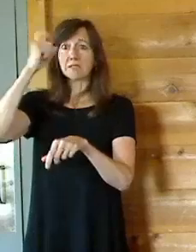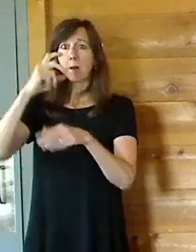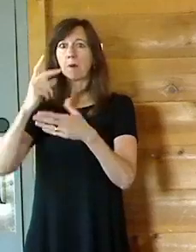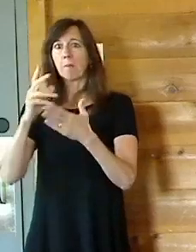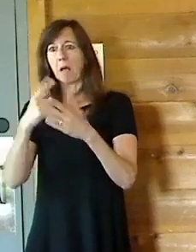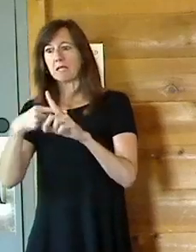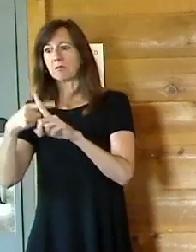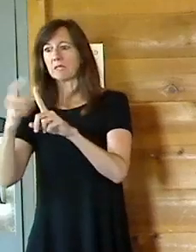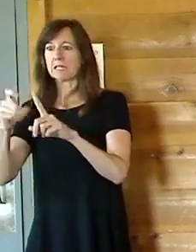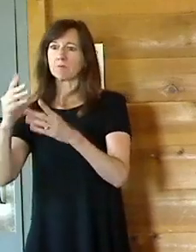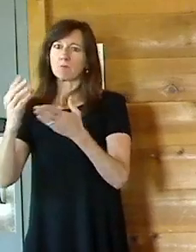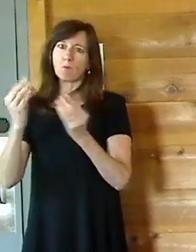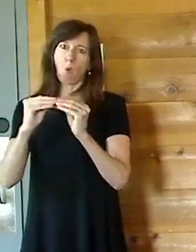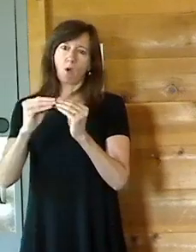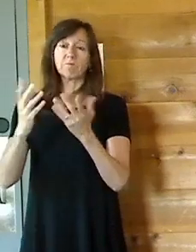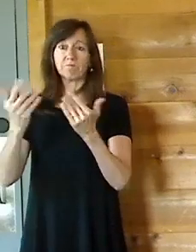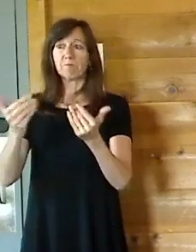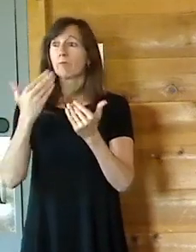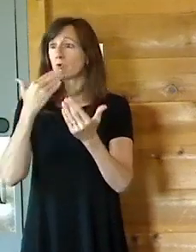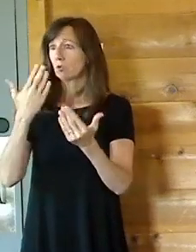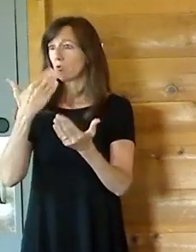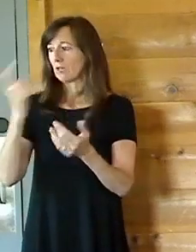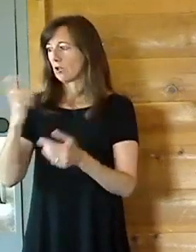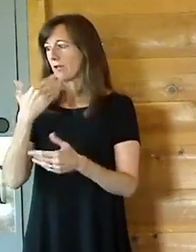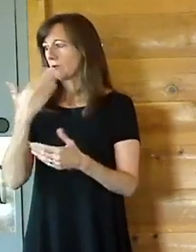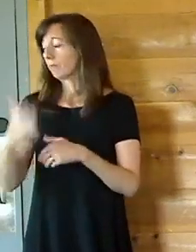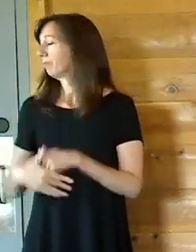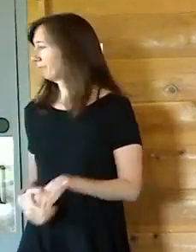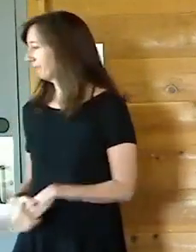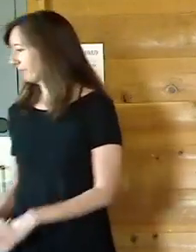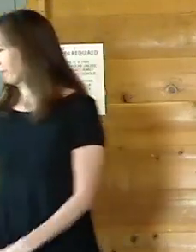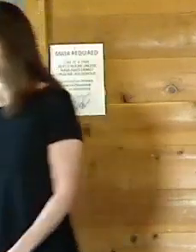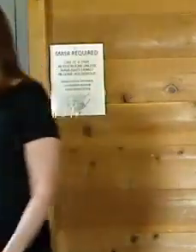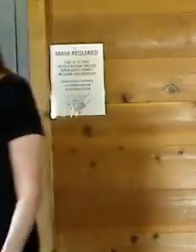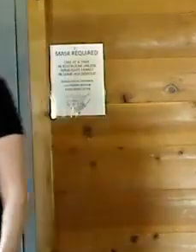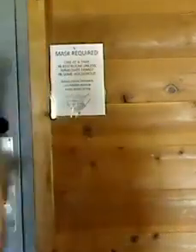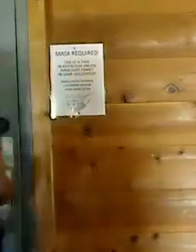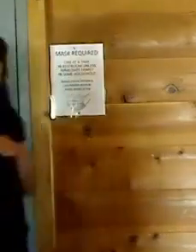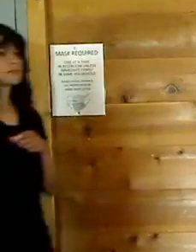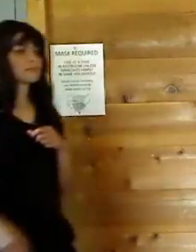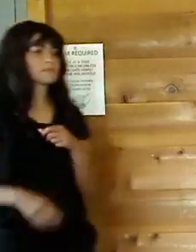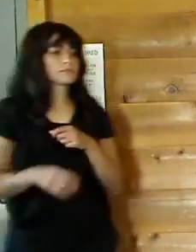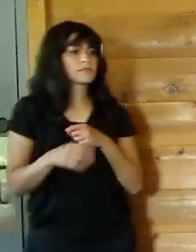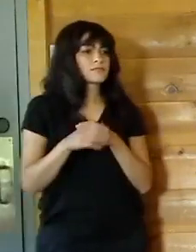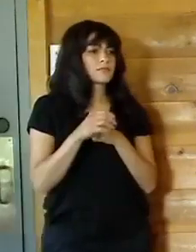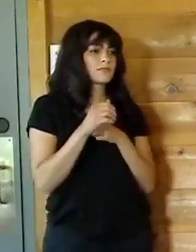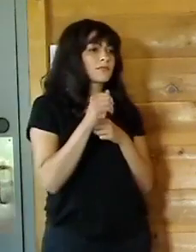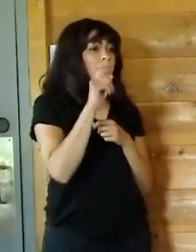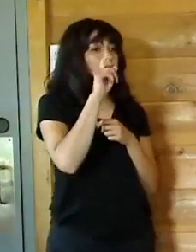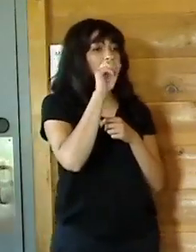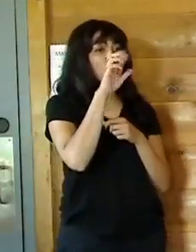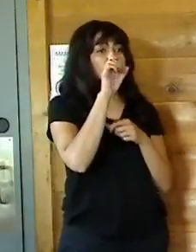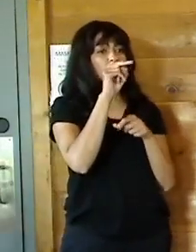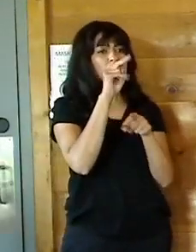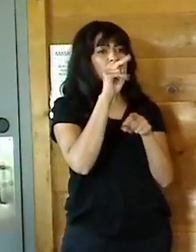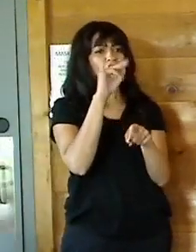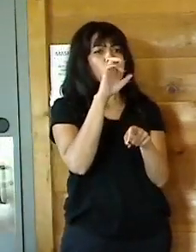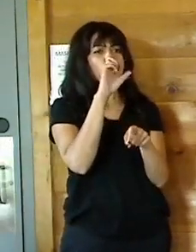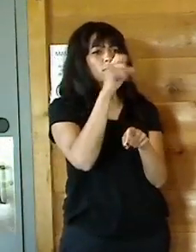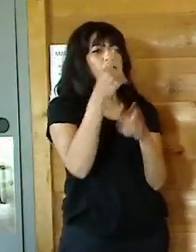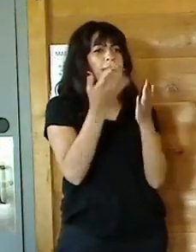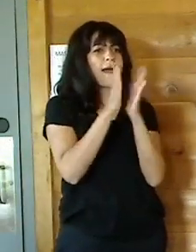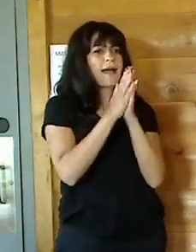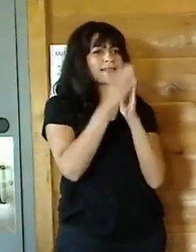question. Thanks for asking. Karen Jones asked, does anyone know if there are fireworks this year? What are fireworks?